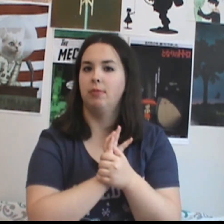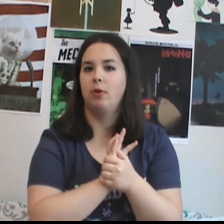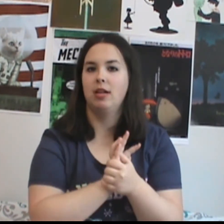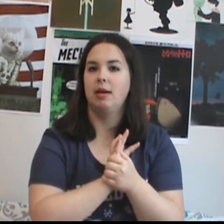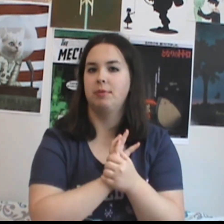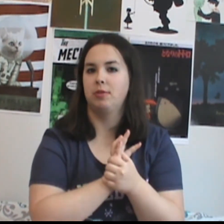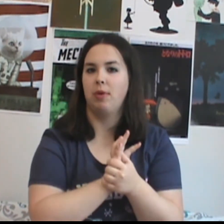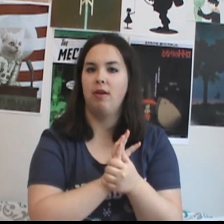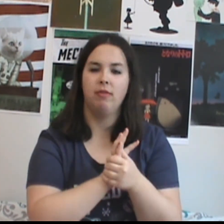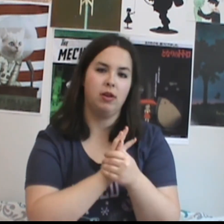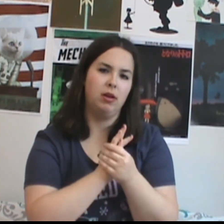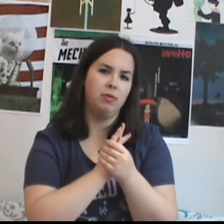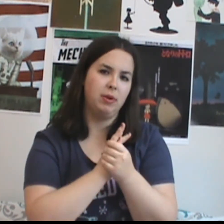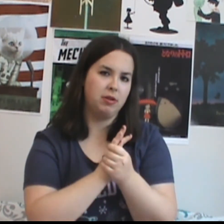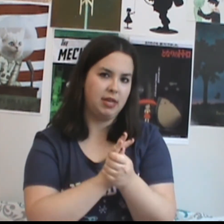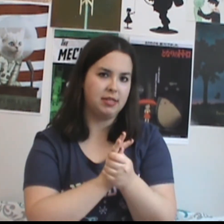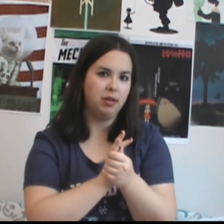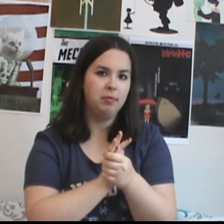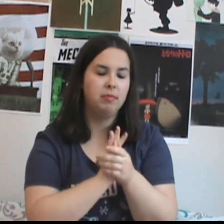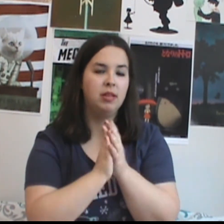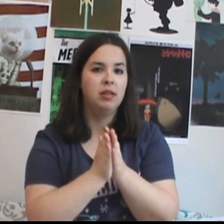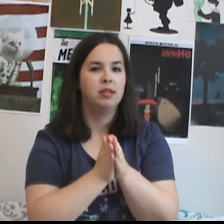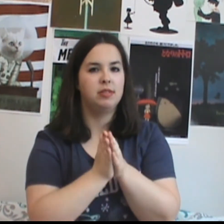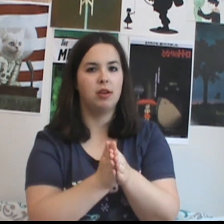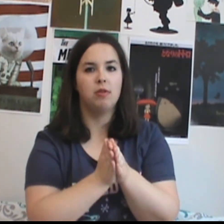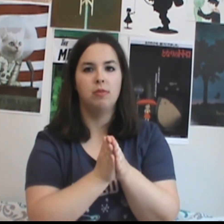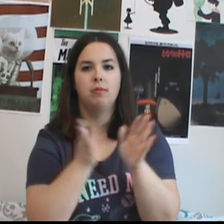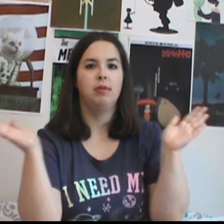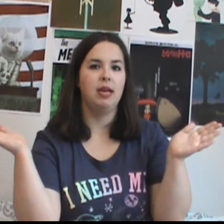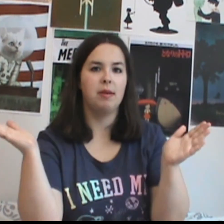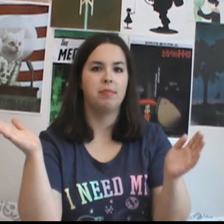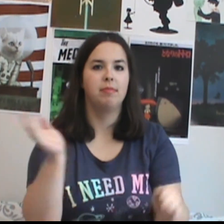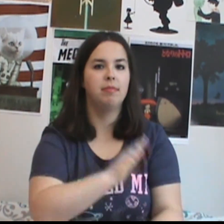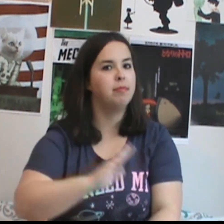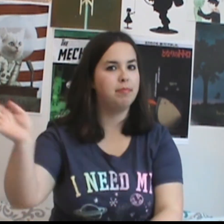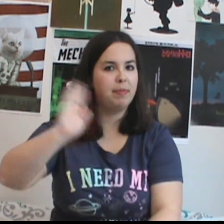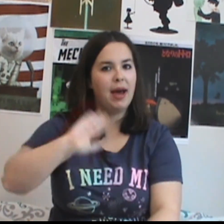1, episode 12 called Winter Takes All so yeah, bye!